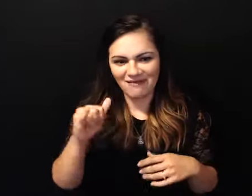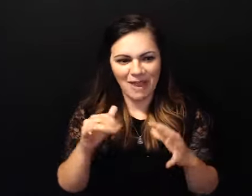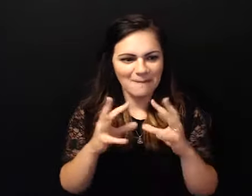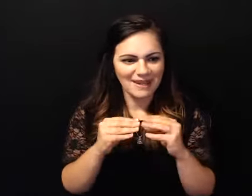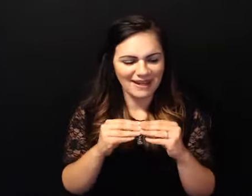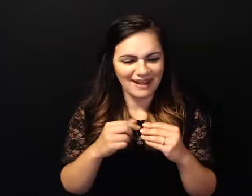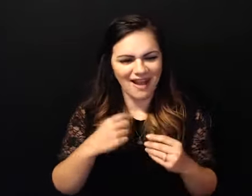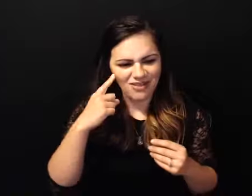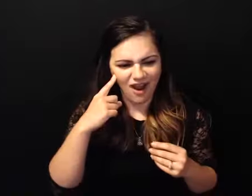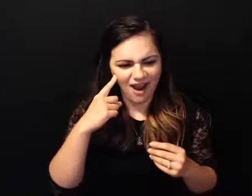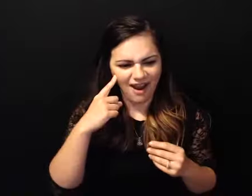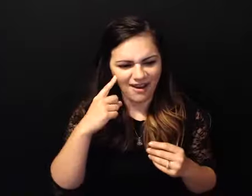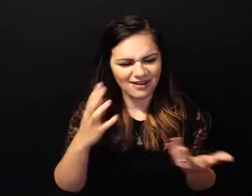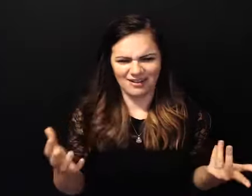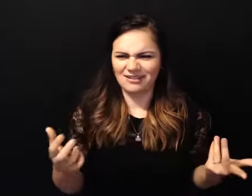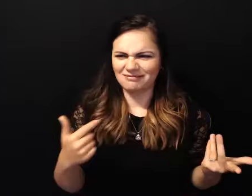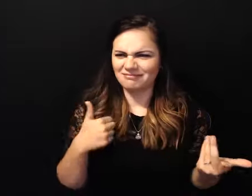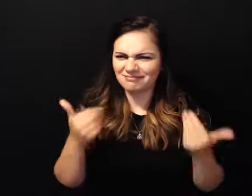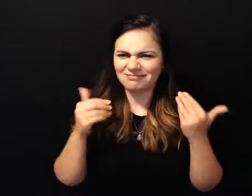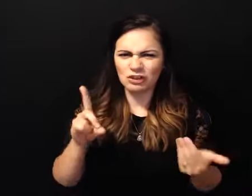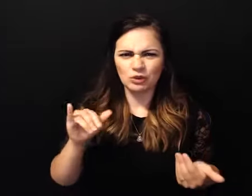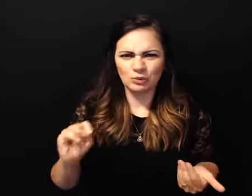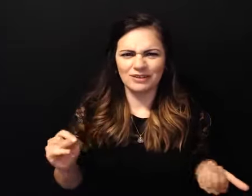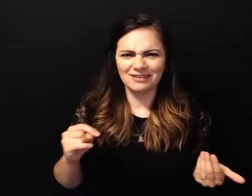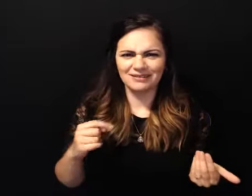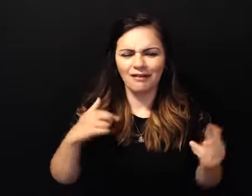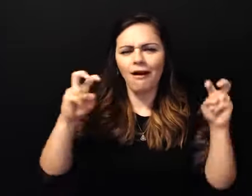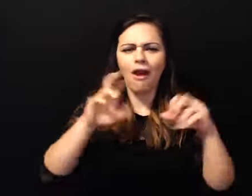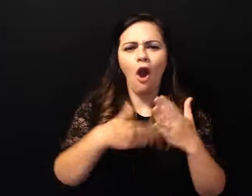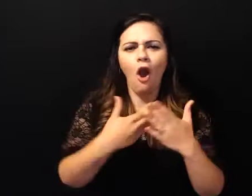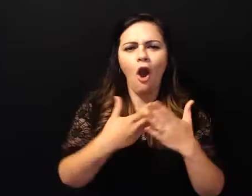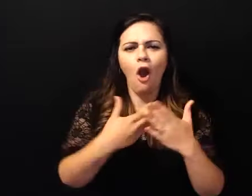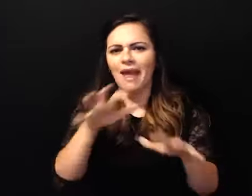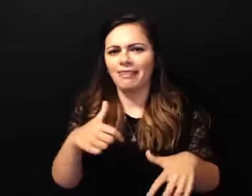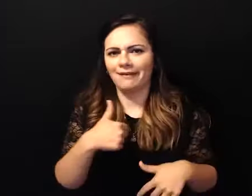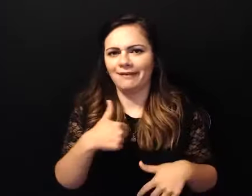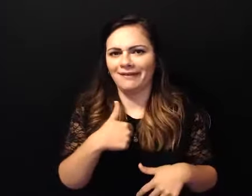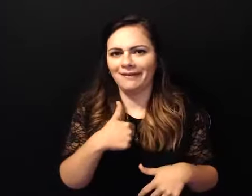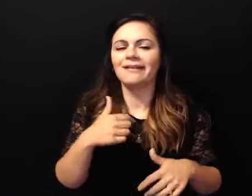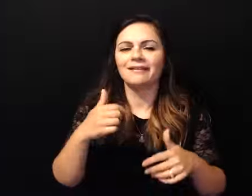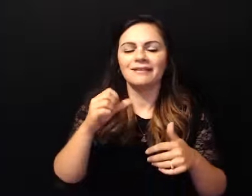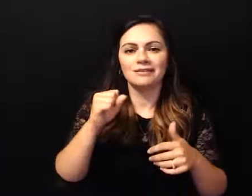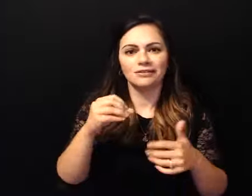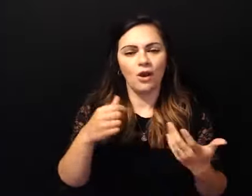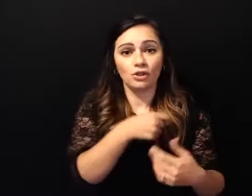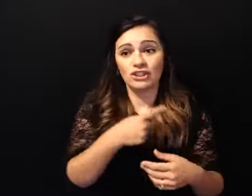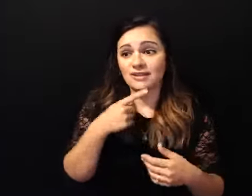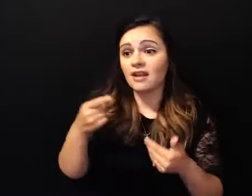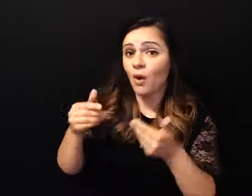thing i'm an all or nothing alcoholic i'm gonna do this thing she wanted me to read the first 164 pages and she told me you know she said you know underline